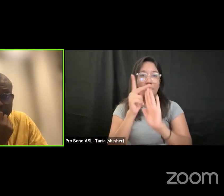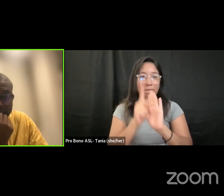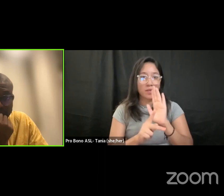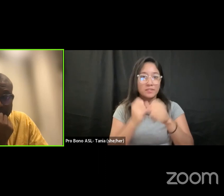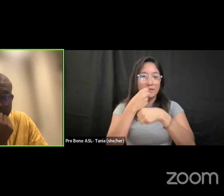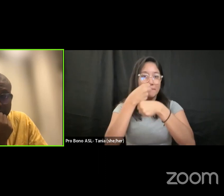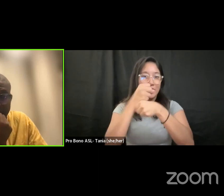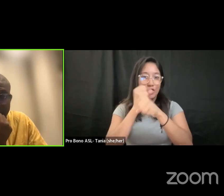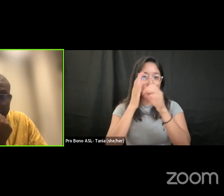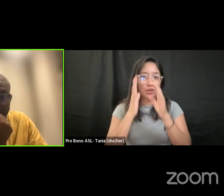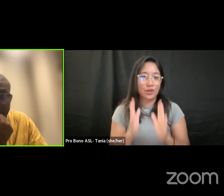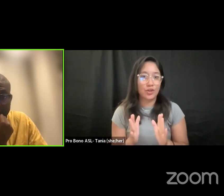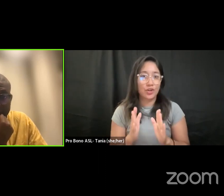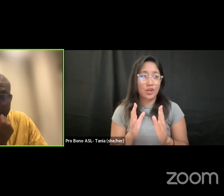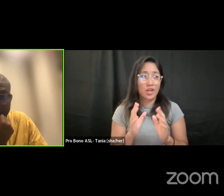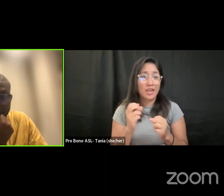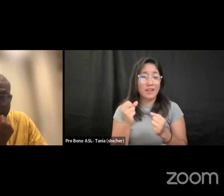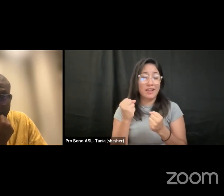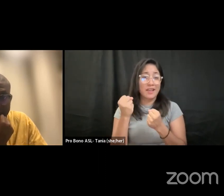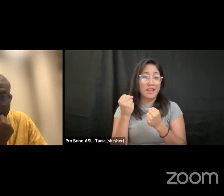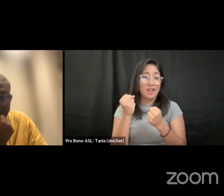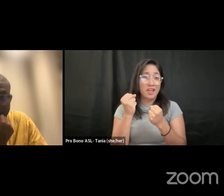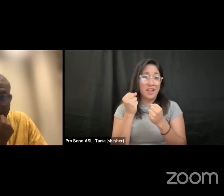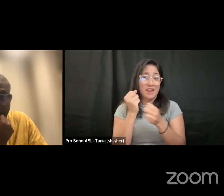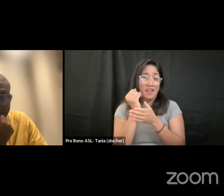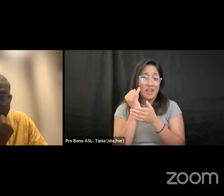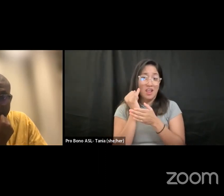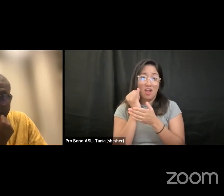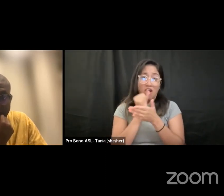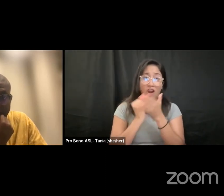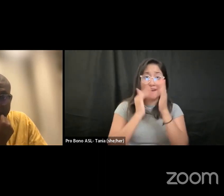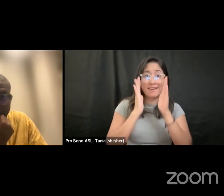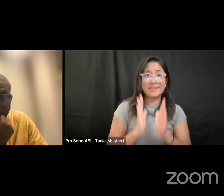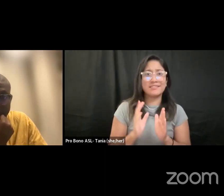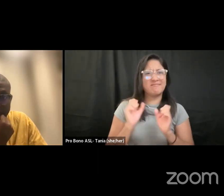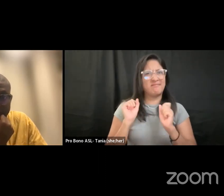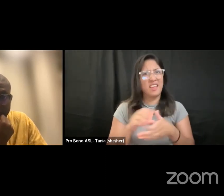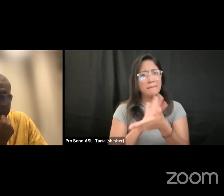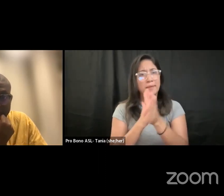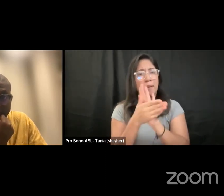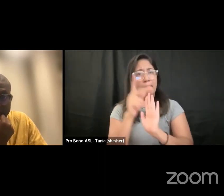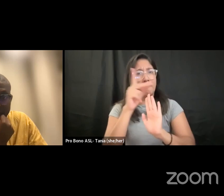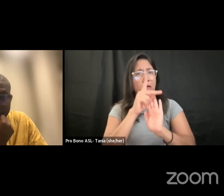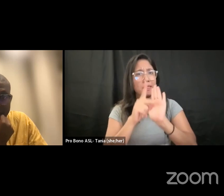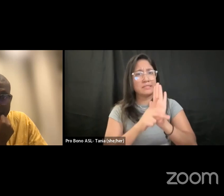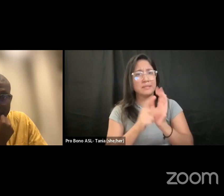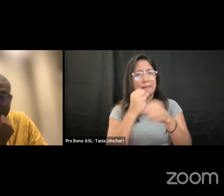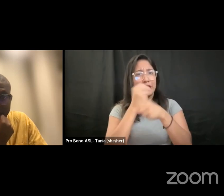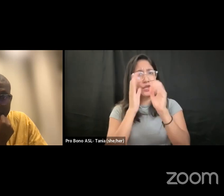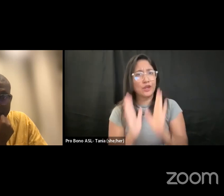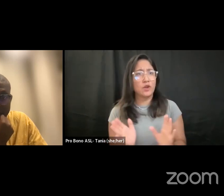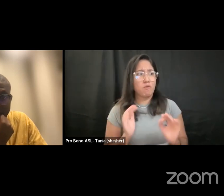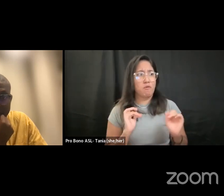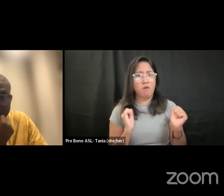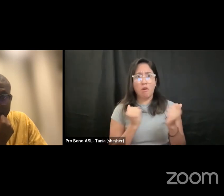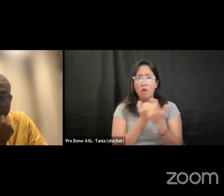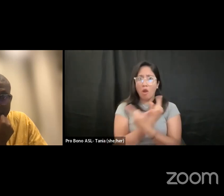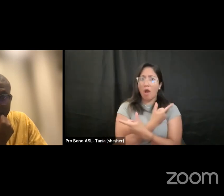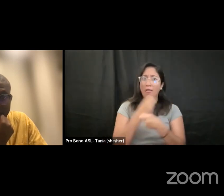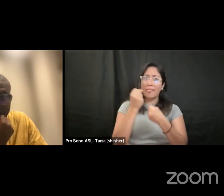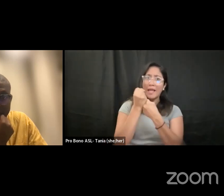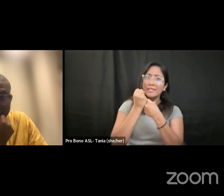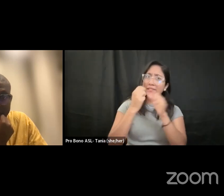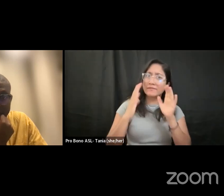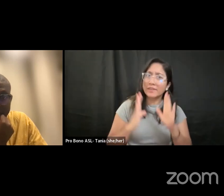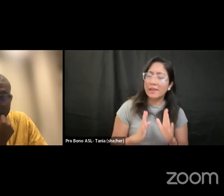artist can be a policy maker you know we are all activists what what what do policies make we actively try